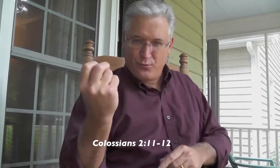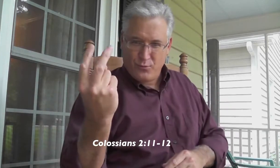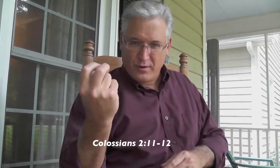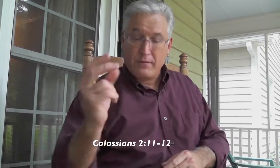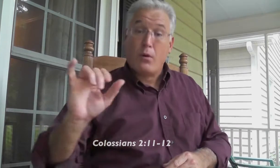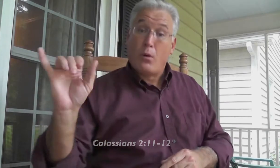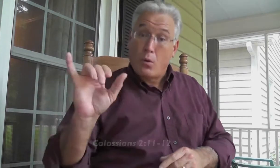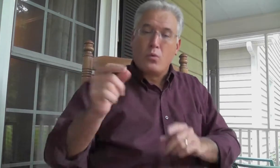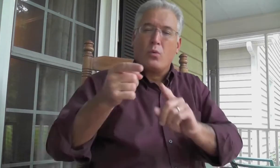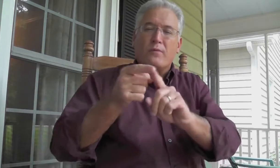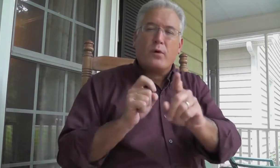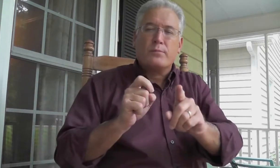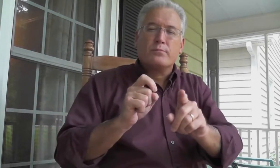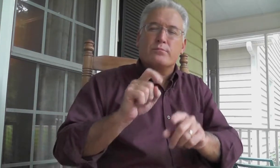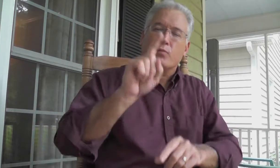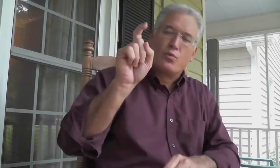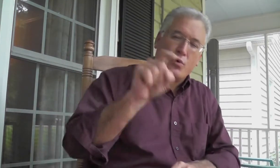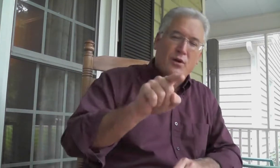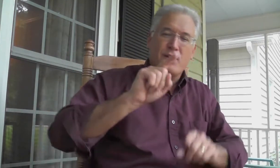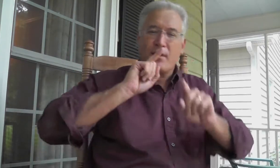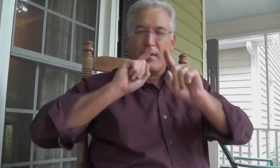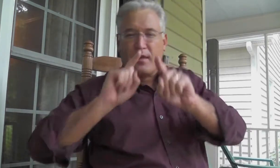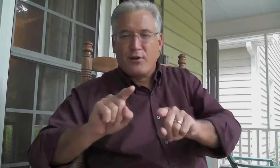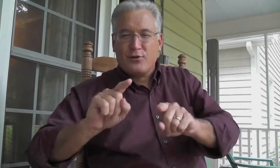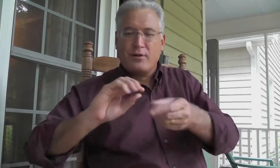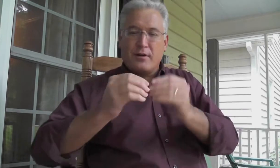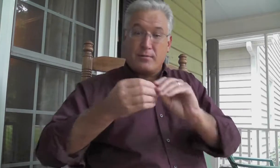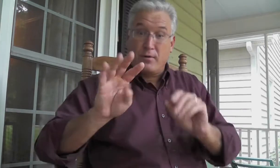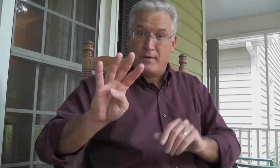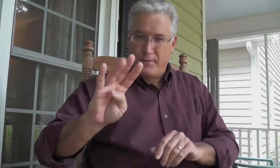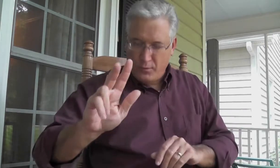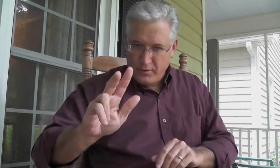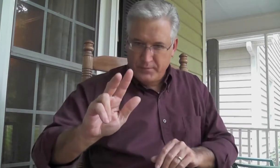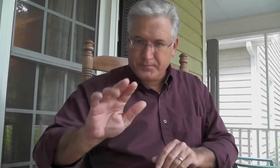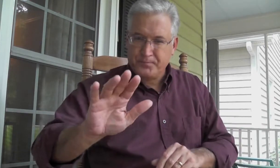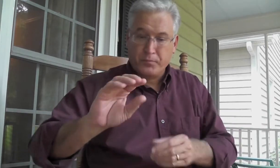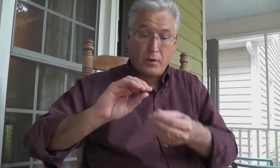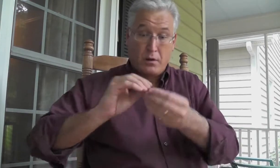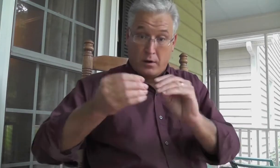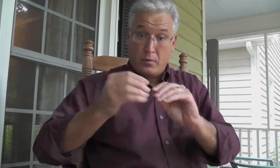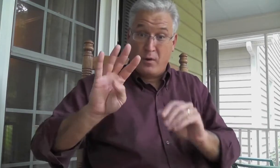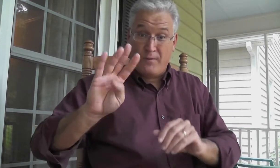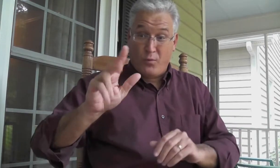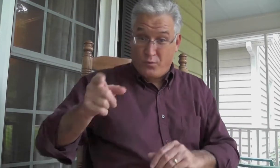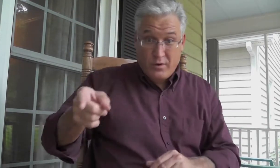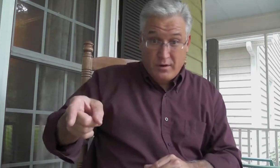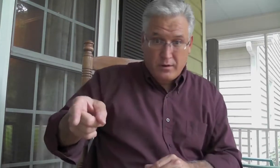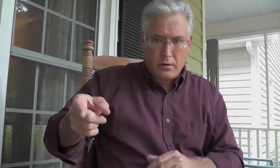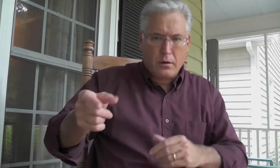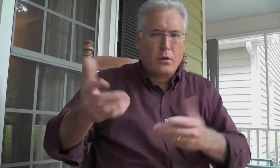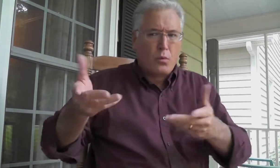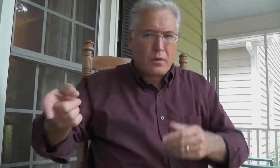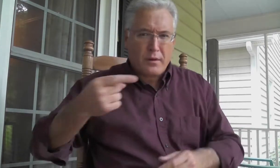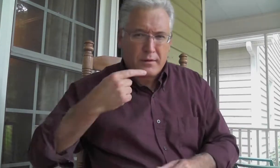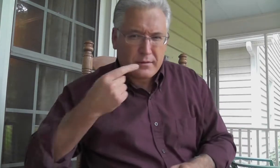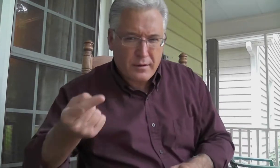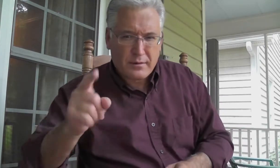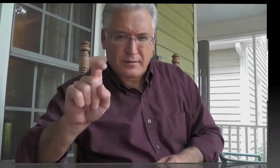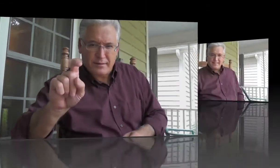12, and also from question and answer number 43. And in